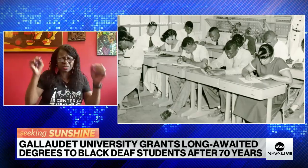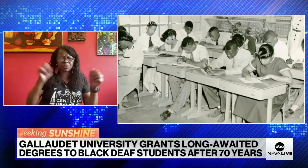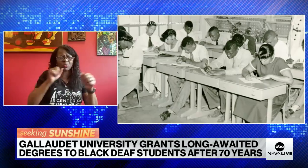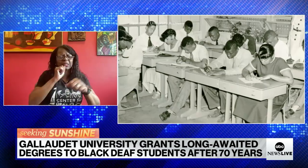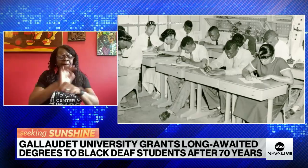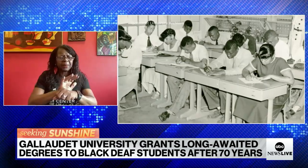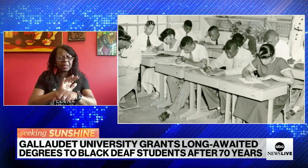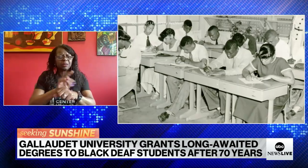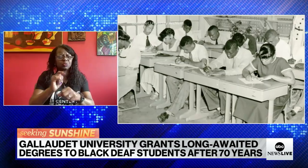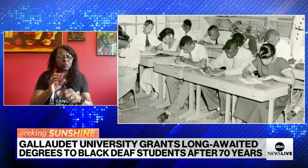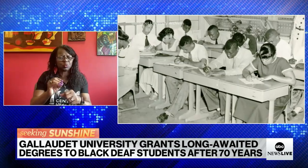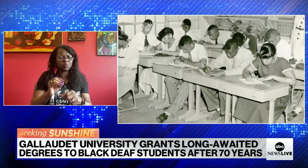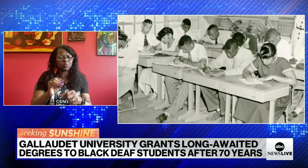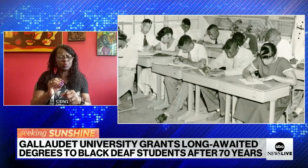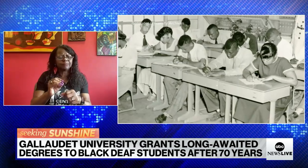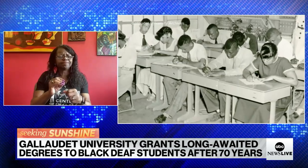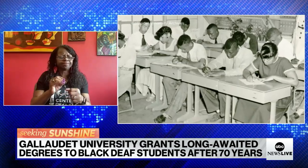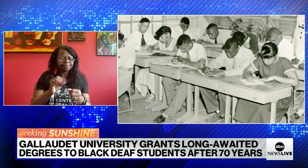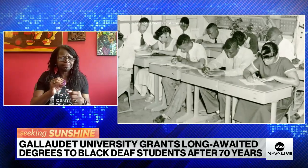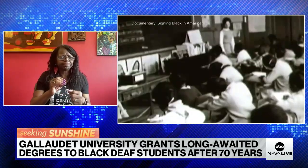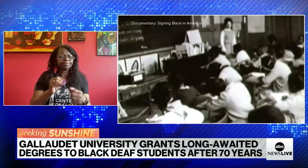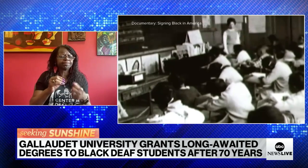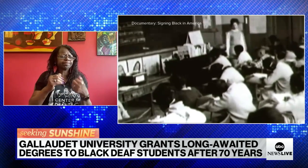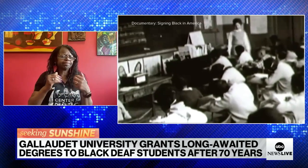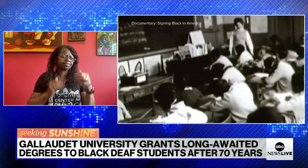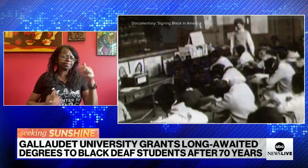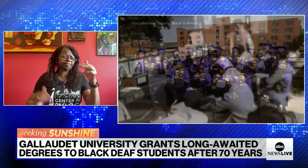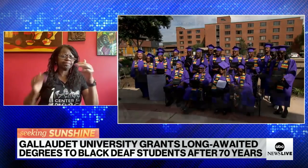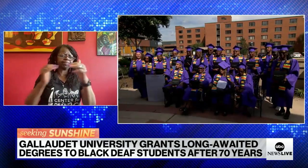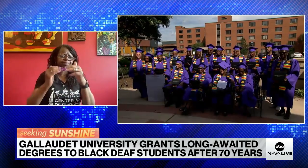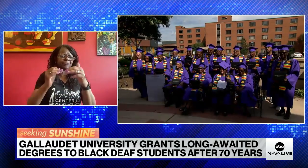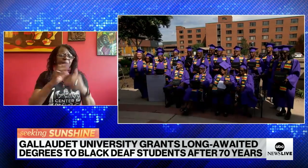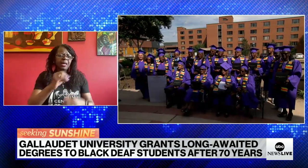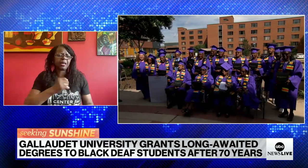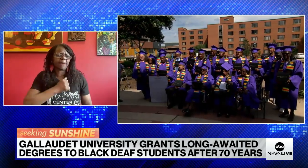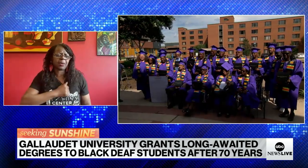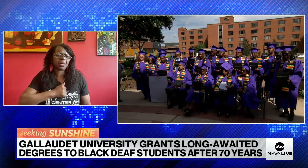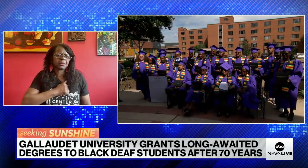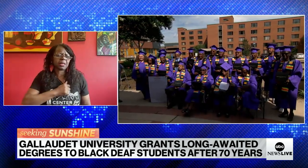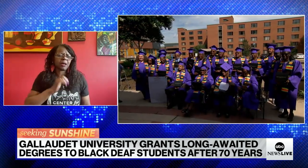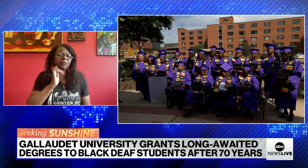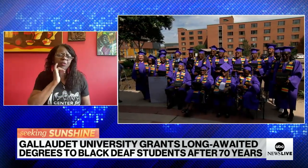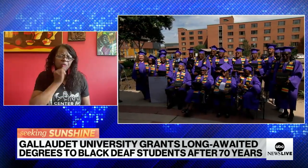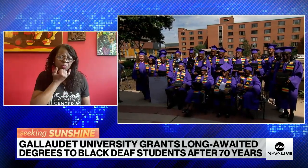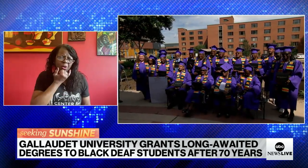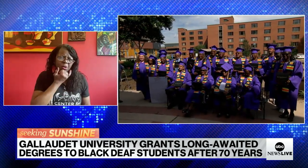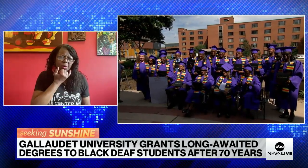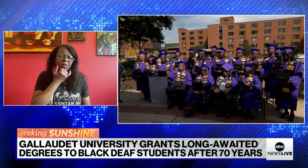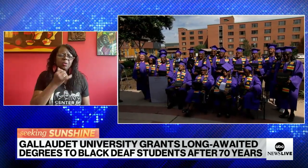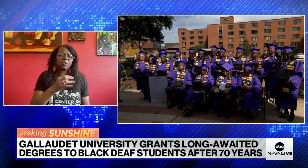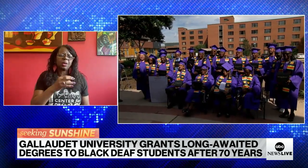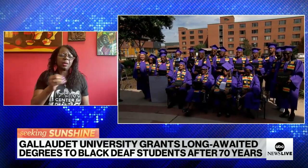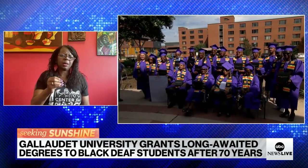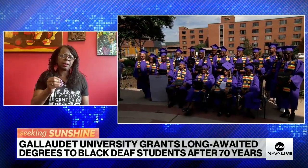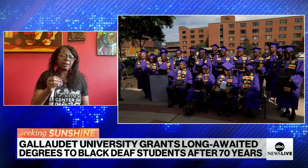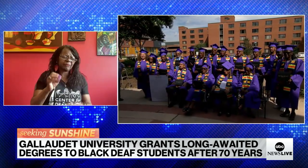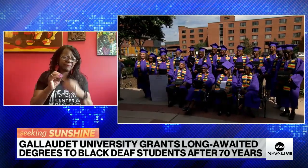So I'm incredibly touched that President Cordano of Gallaudet University made that commitment to write Gallaudet's